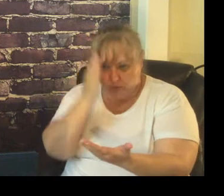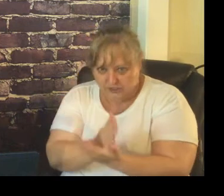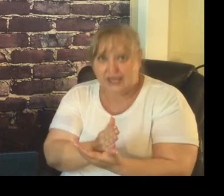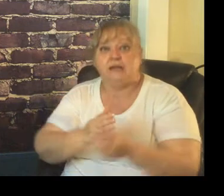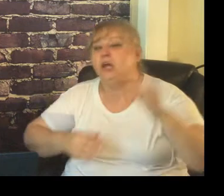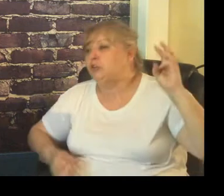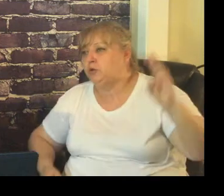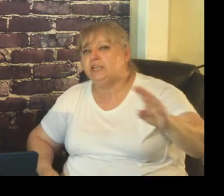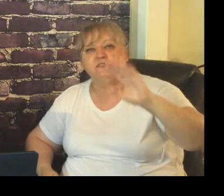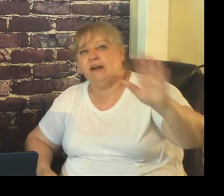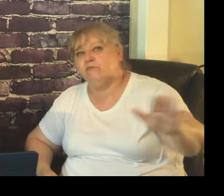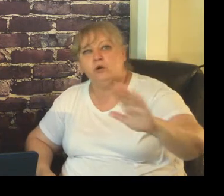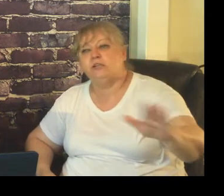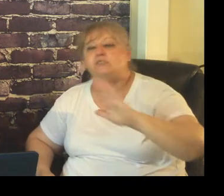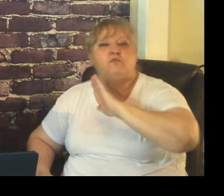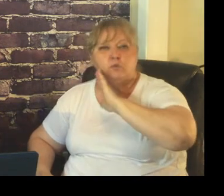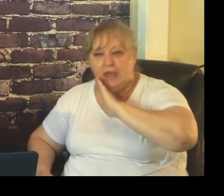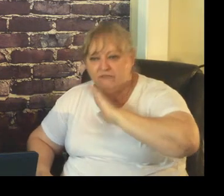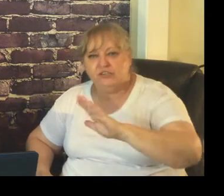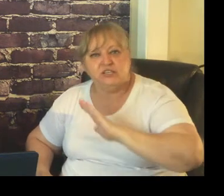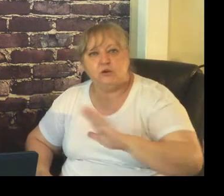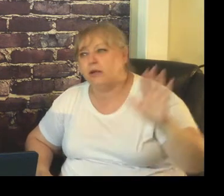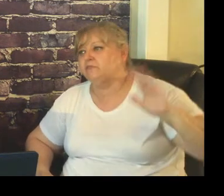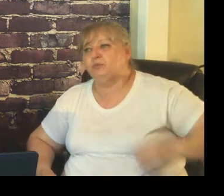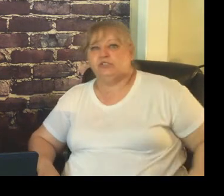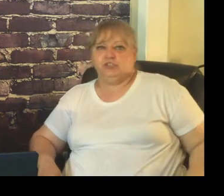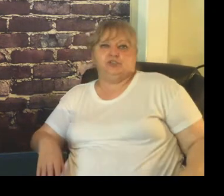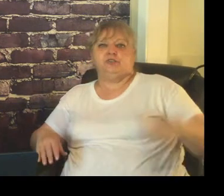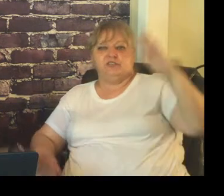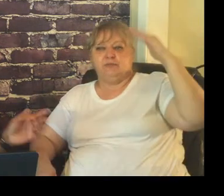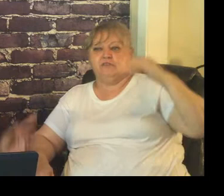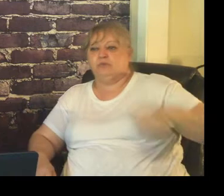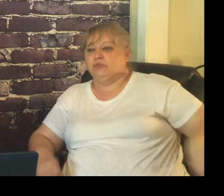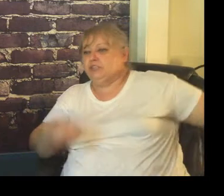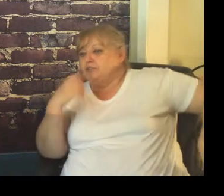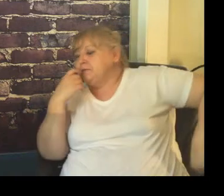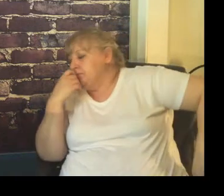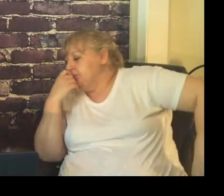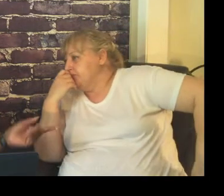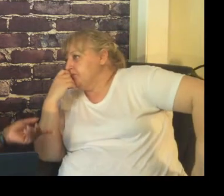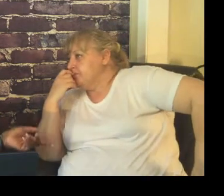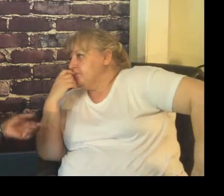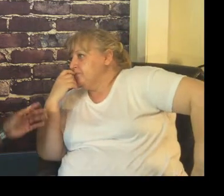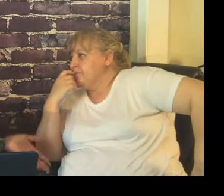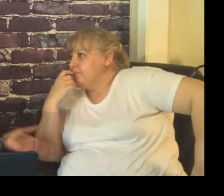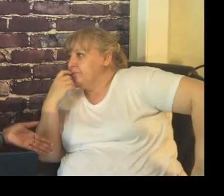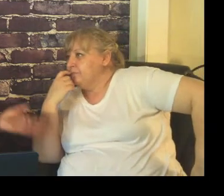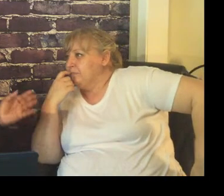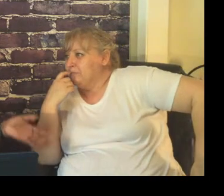what is done three to five words for every single one of the procedures the steps of the procedure and it's funny that she would say that and she could probably